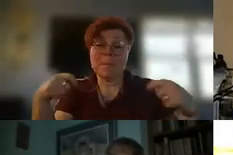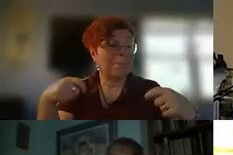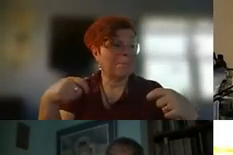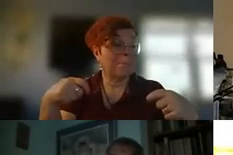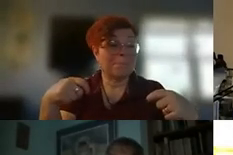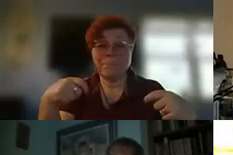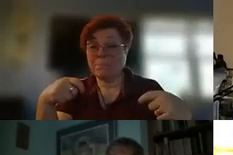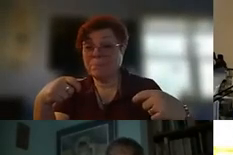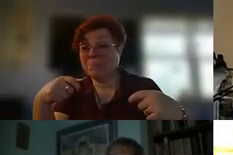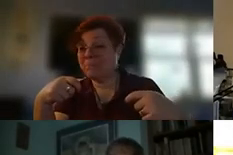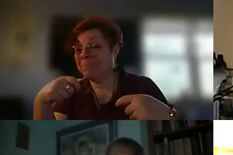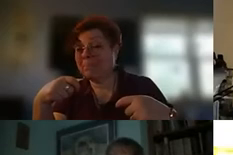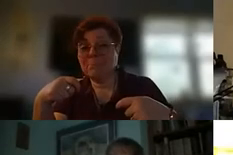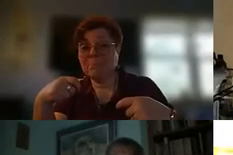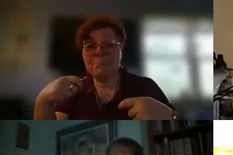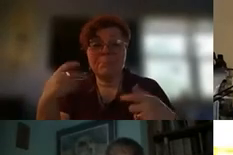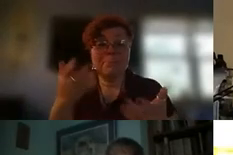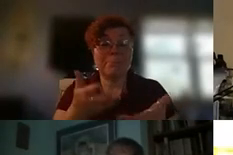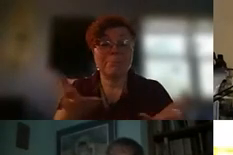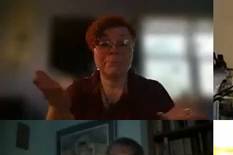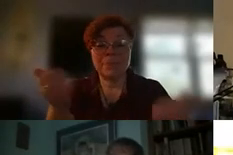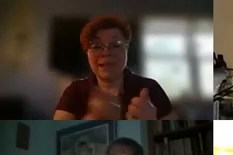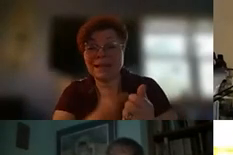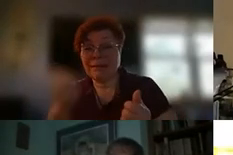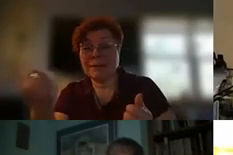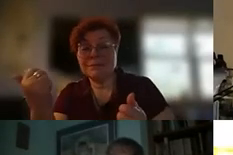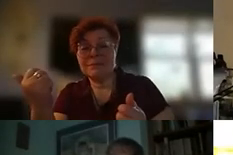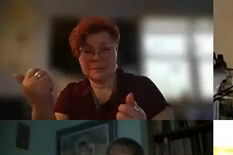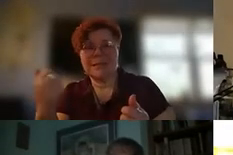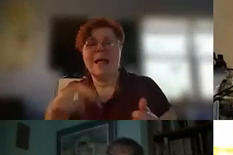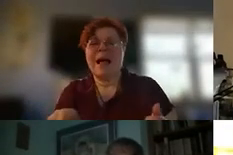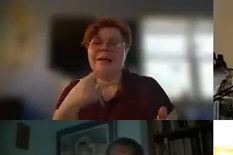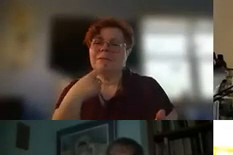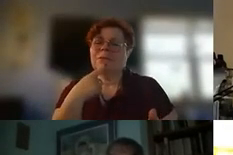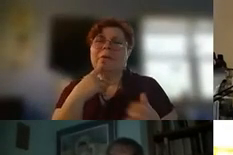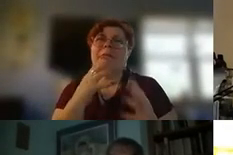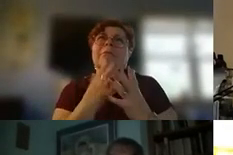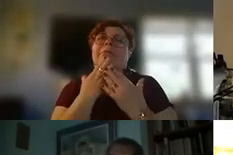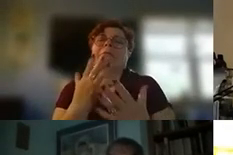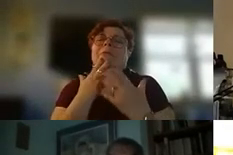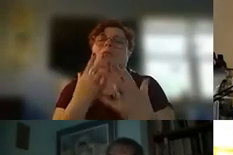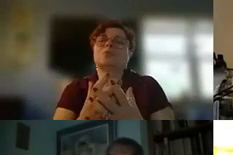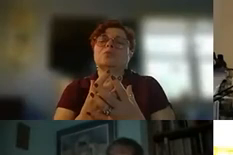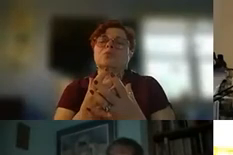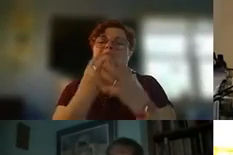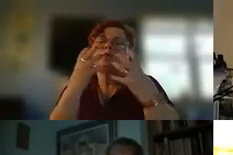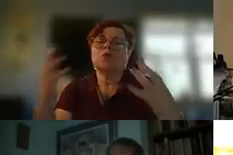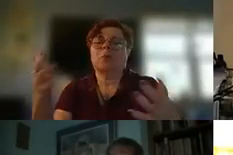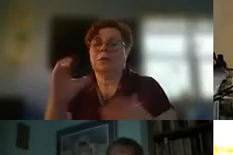anything else yeah well i have to say thank you so much um uh uh jean and and